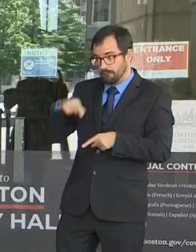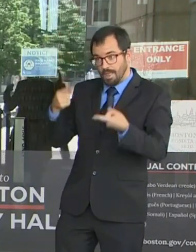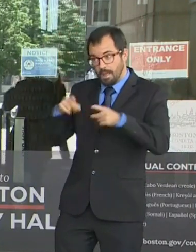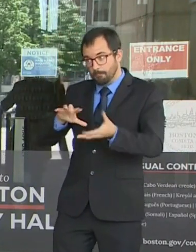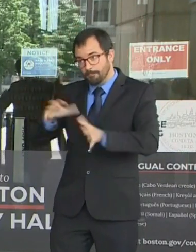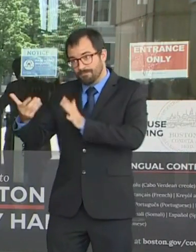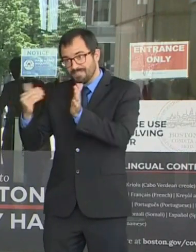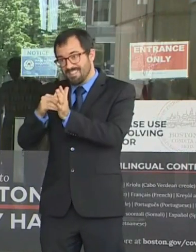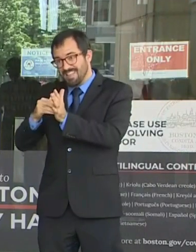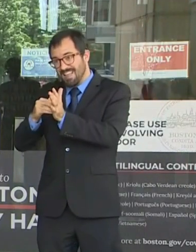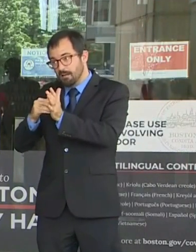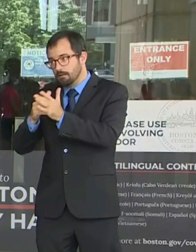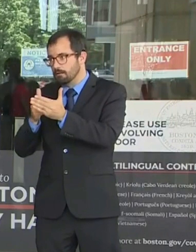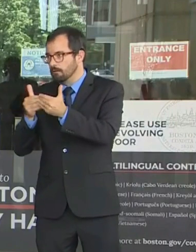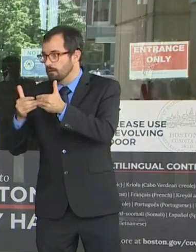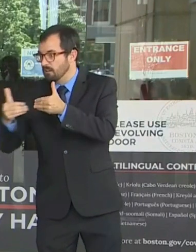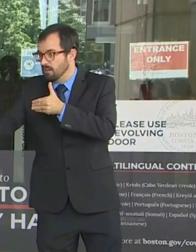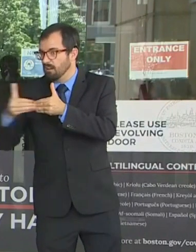on a daily basis.